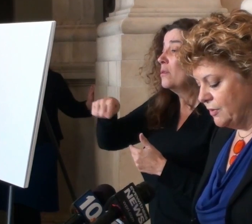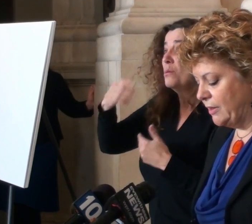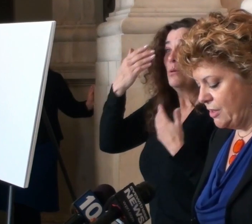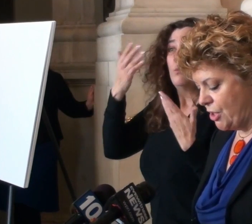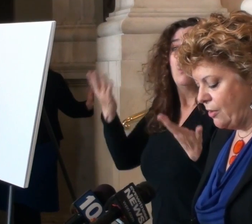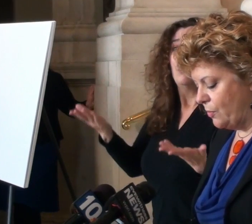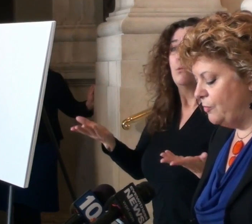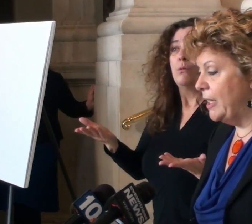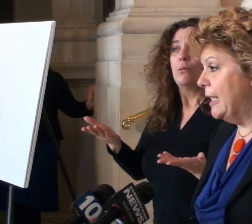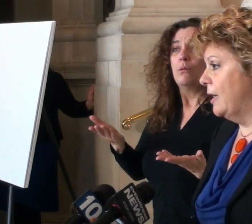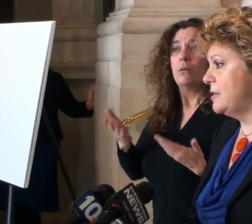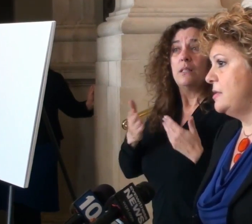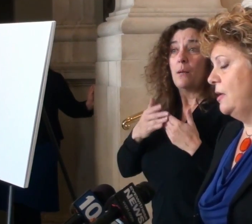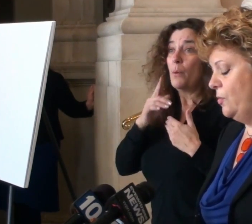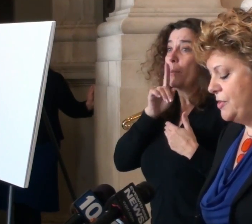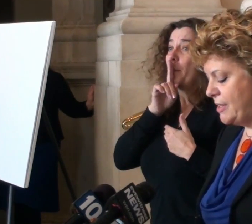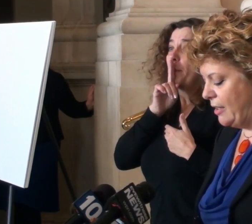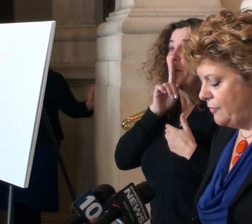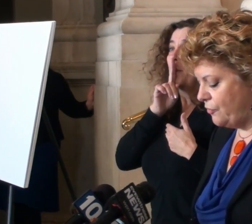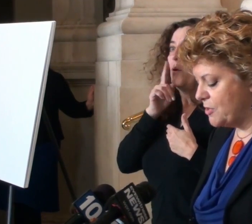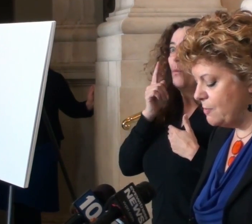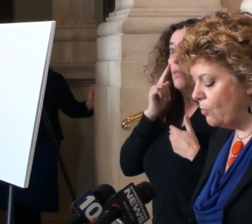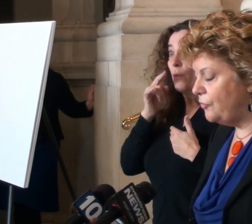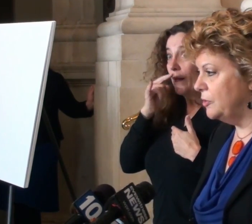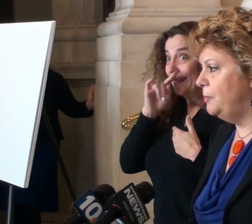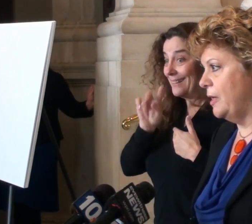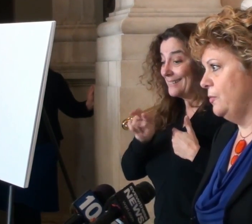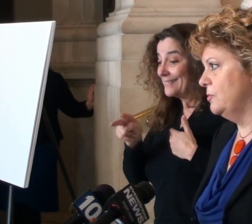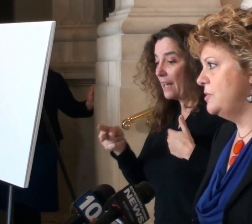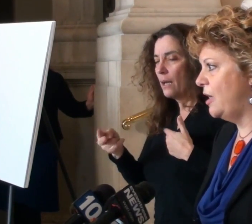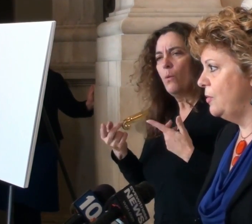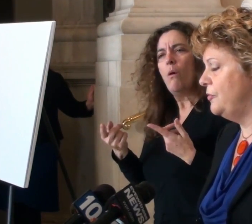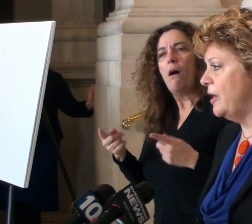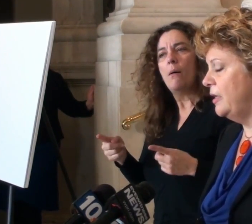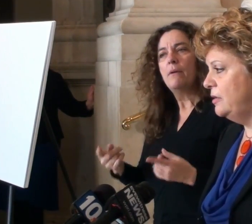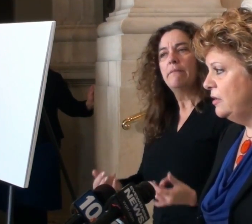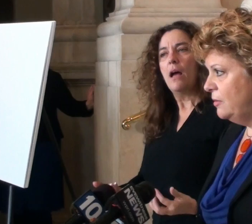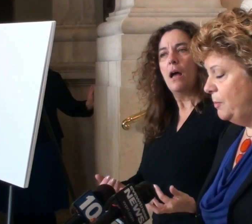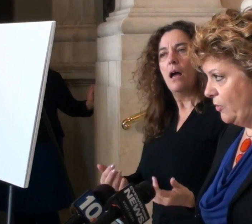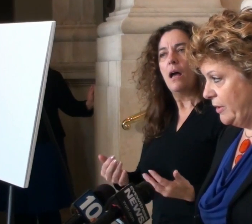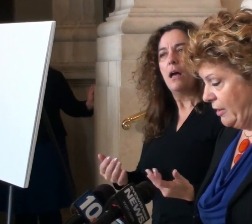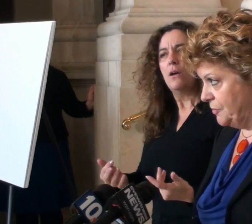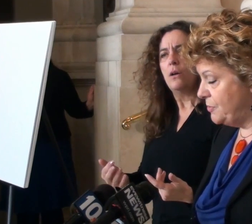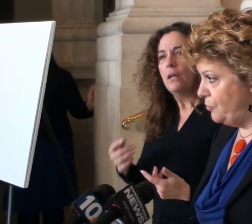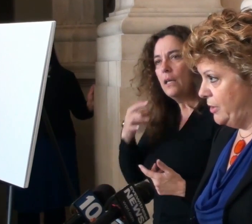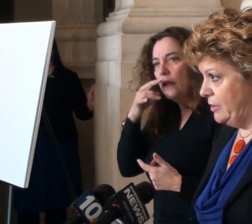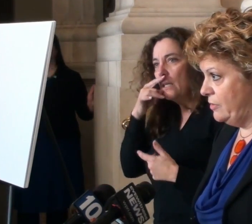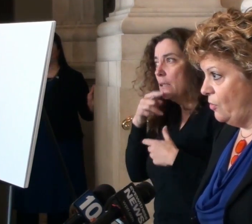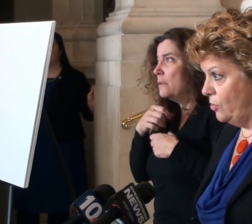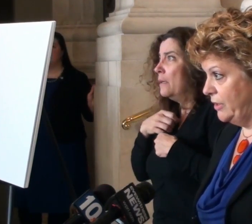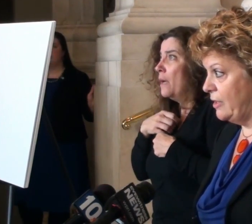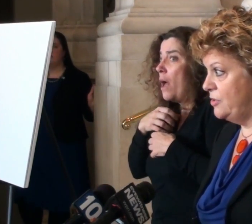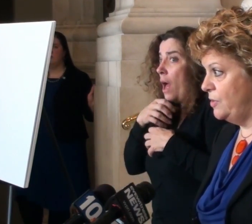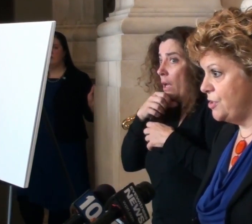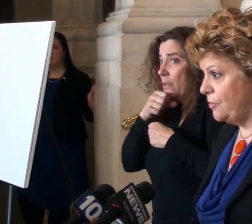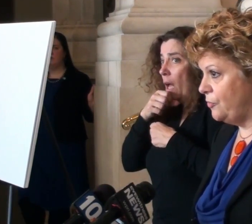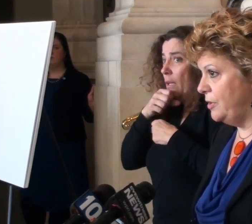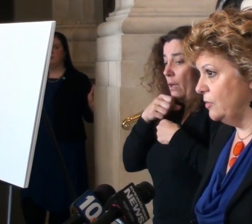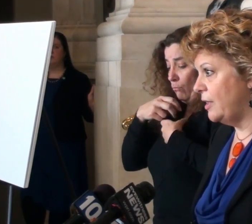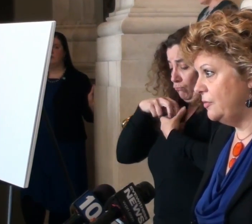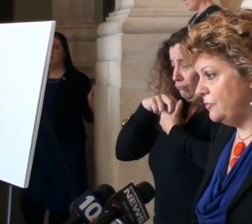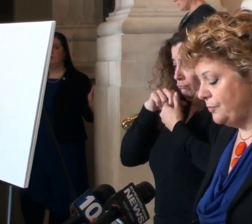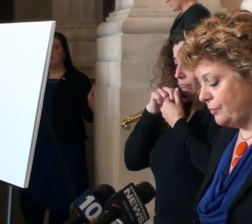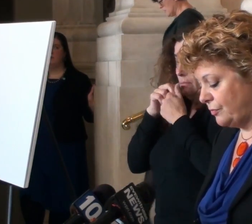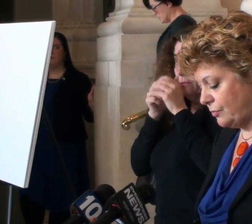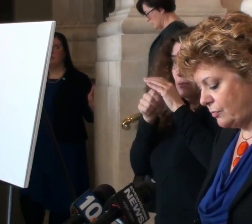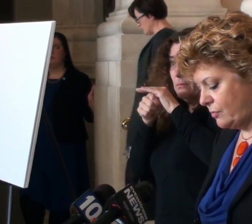we believe Lily and Jake would have been next. They were saved from a smoke-filled bedroom, terrified, barely able to breathe, holding on to each other